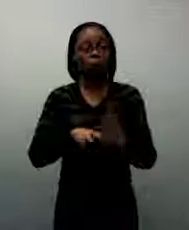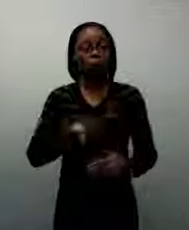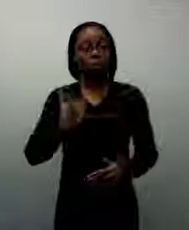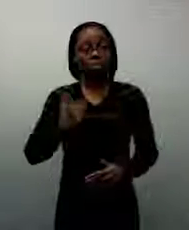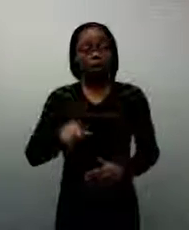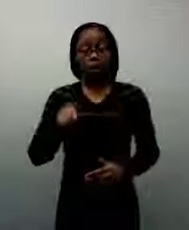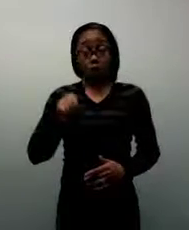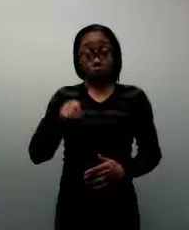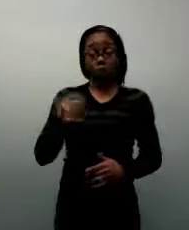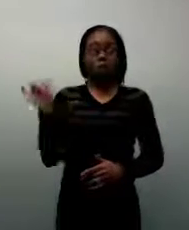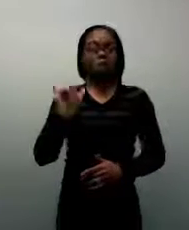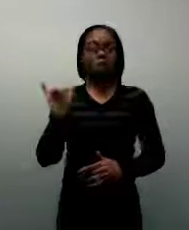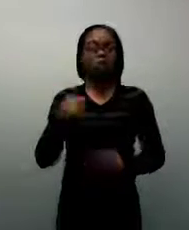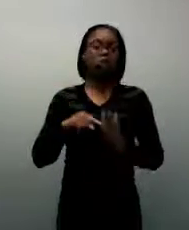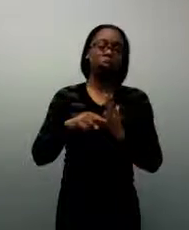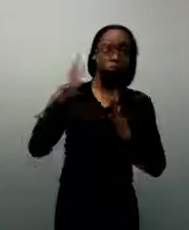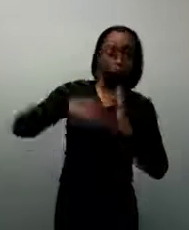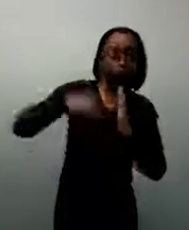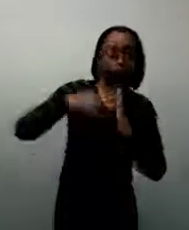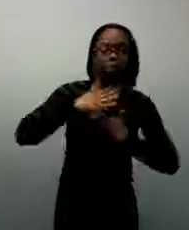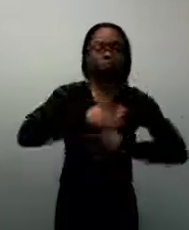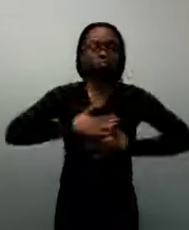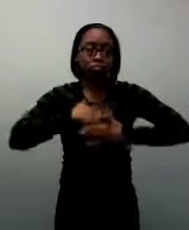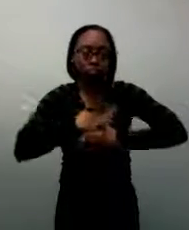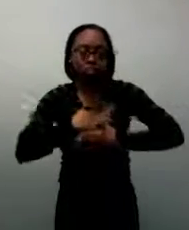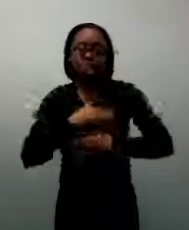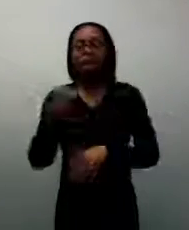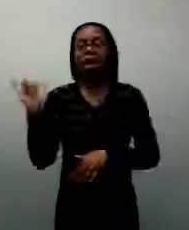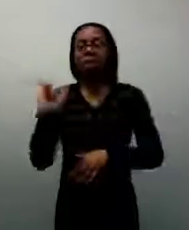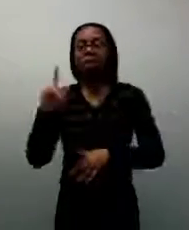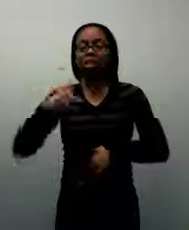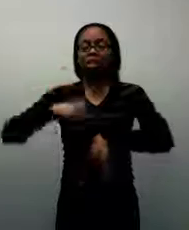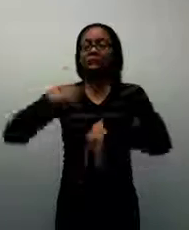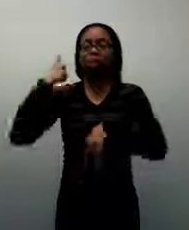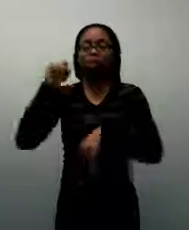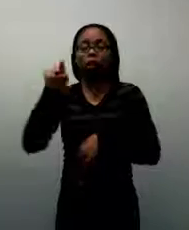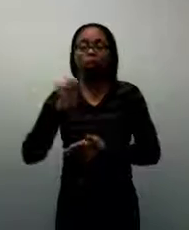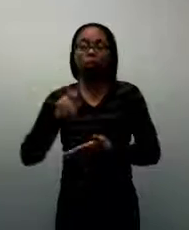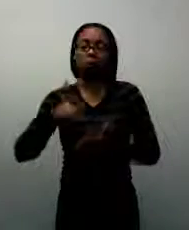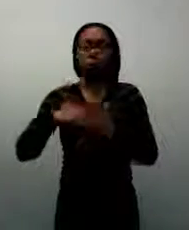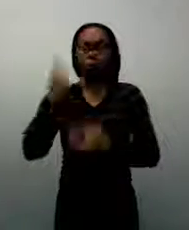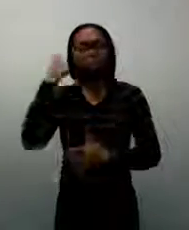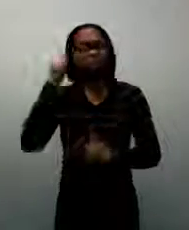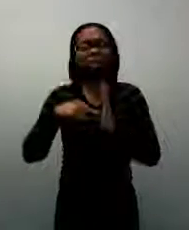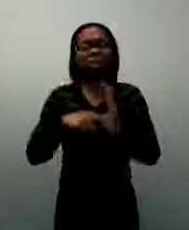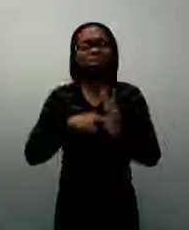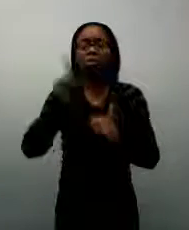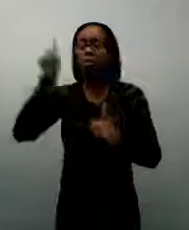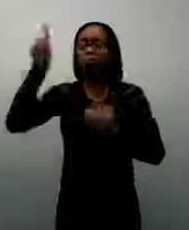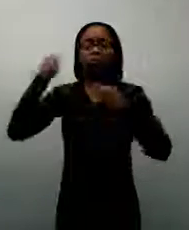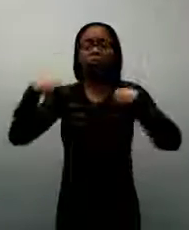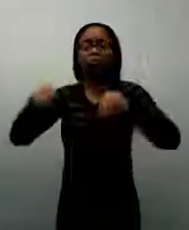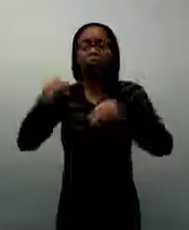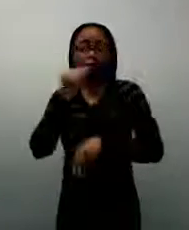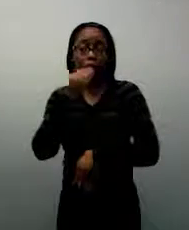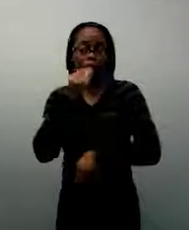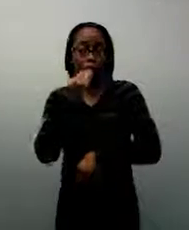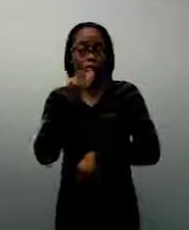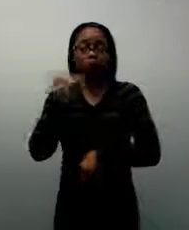and show them the times that you need to read. For instance, when you're going grocery shopping, you can show them that you know that that is a can